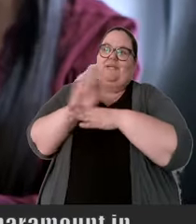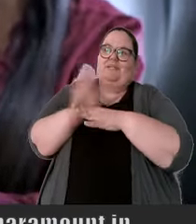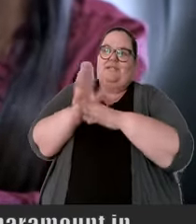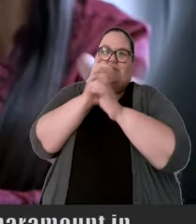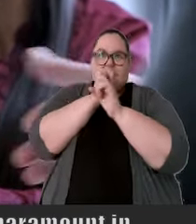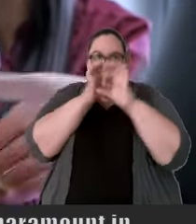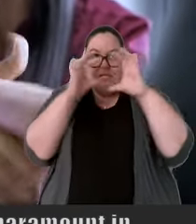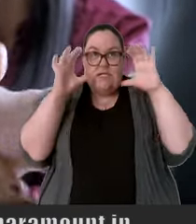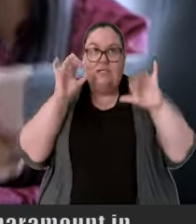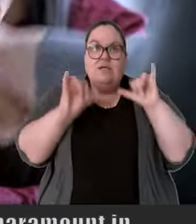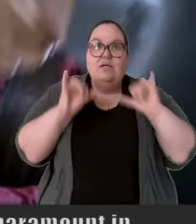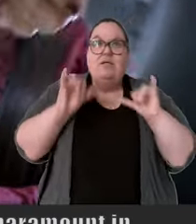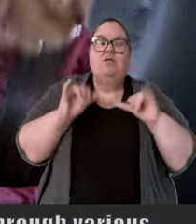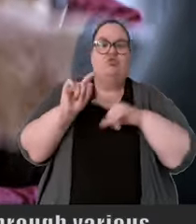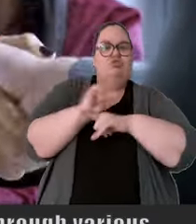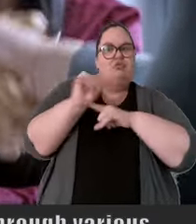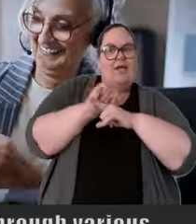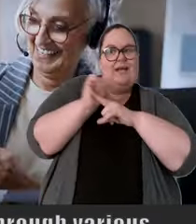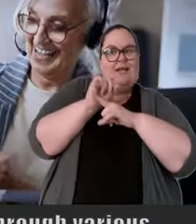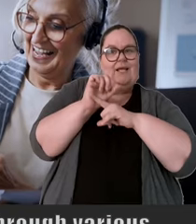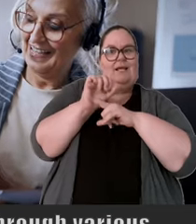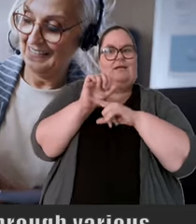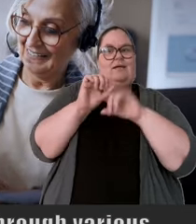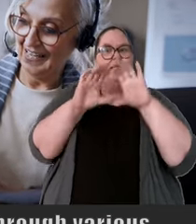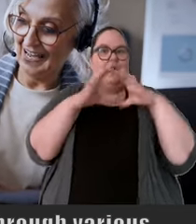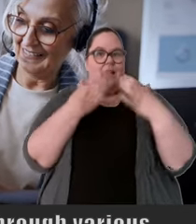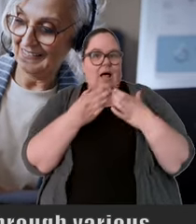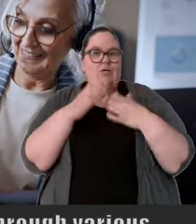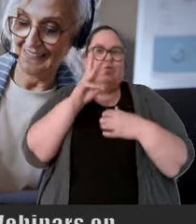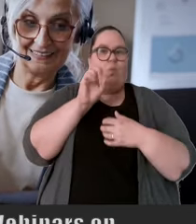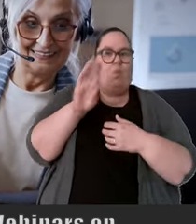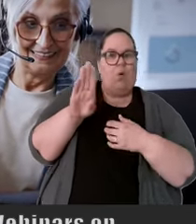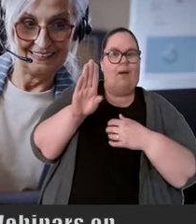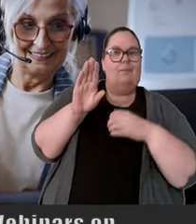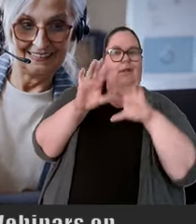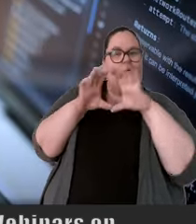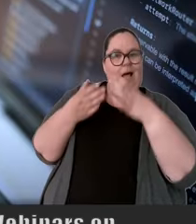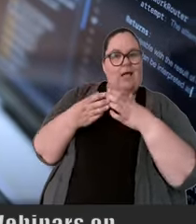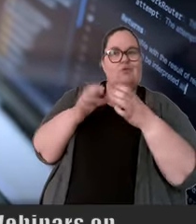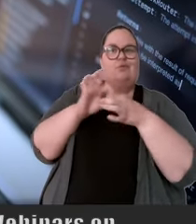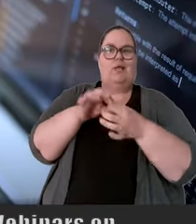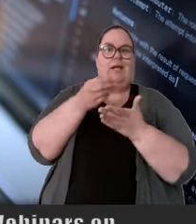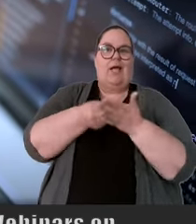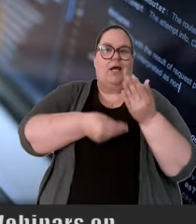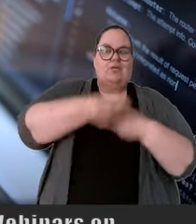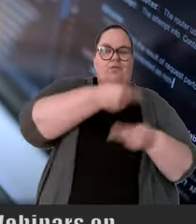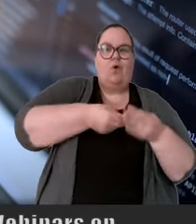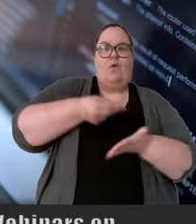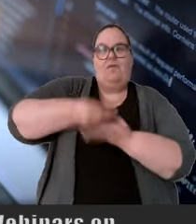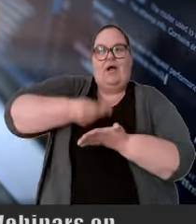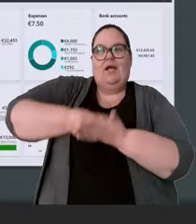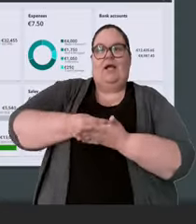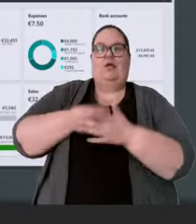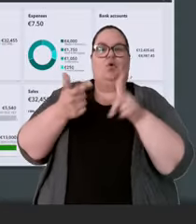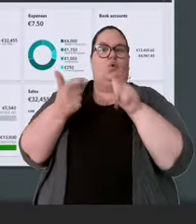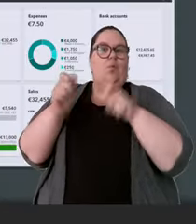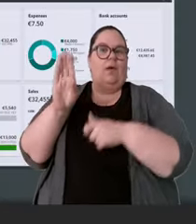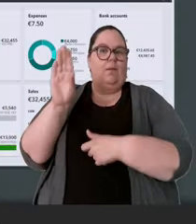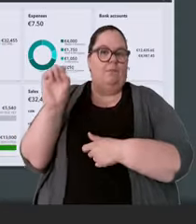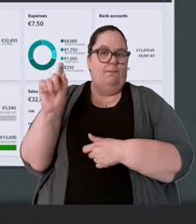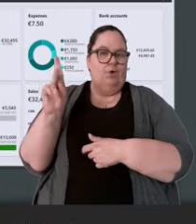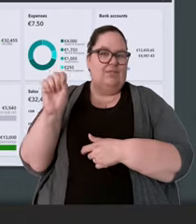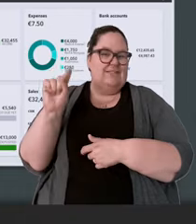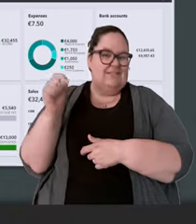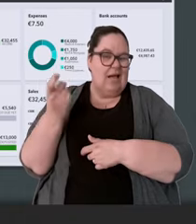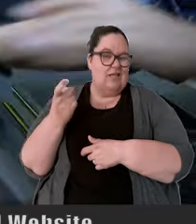paramount in providing her business insight through various training sessions and webinars on cash flow analysis, finance,